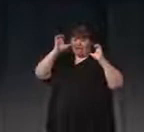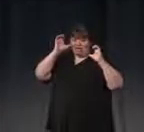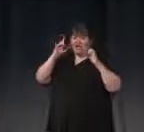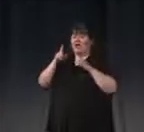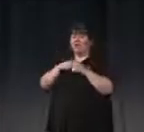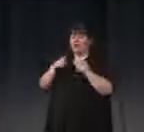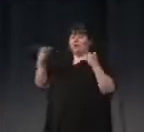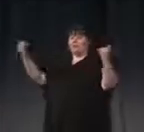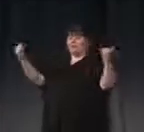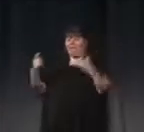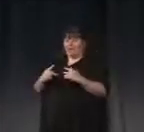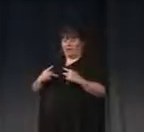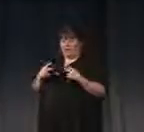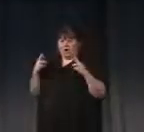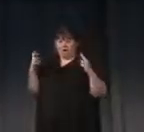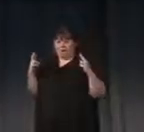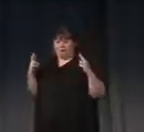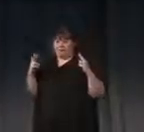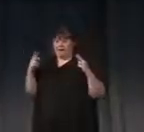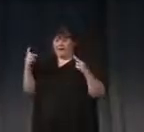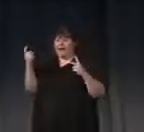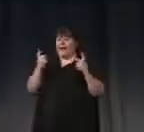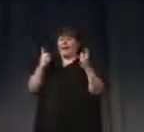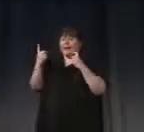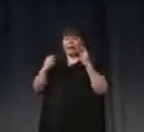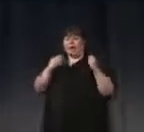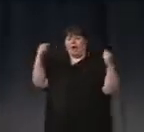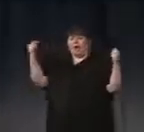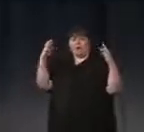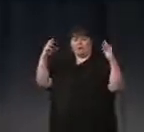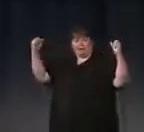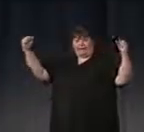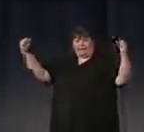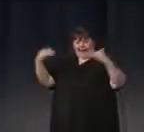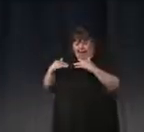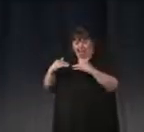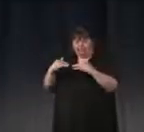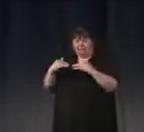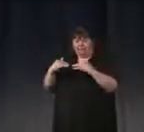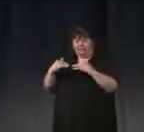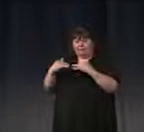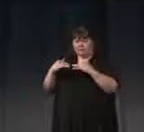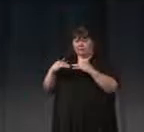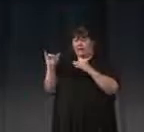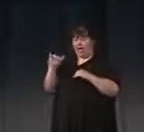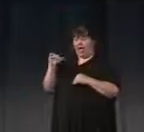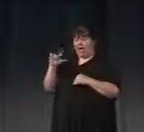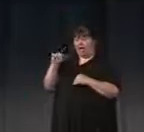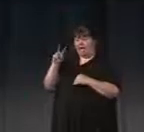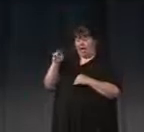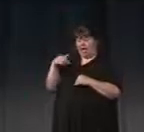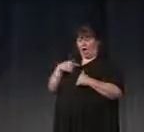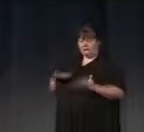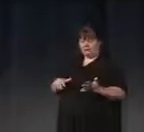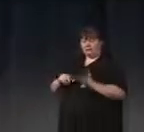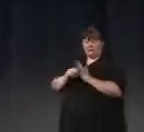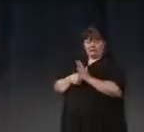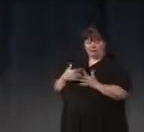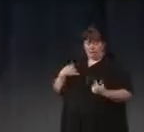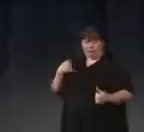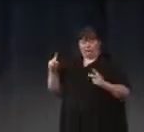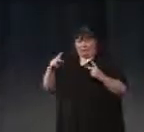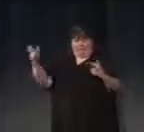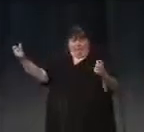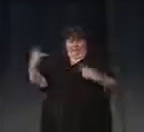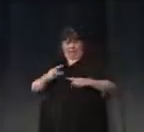reconvene. And I hope there won't be a trickling in, but that will come back en masse as Alva has stressed he would really